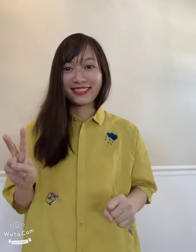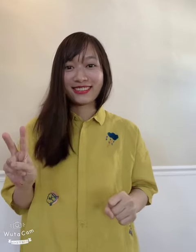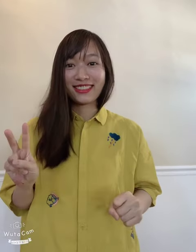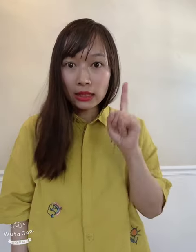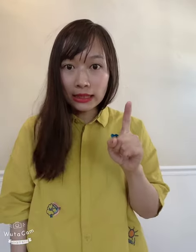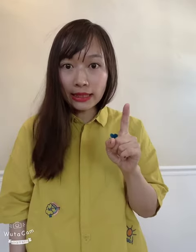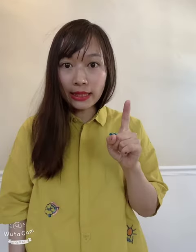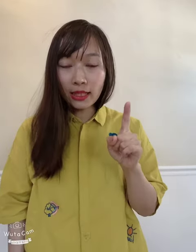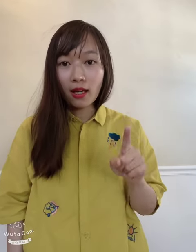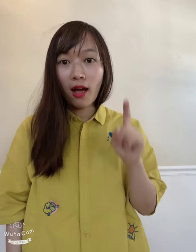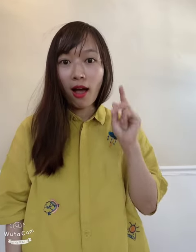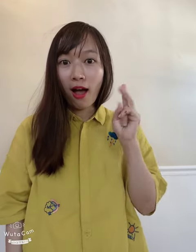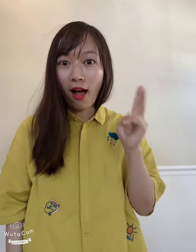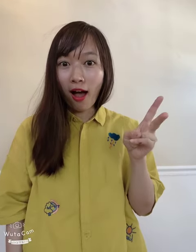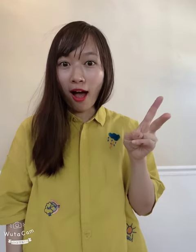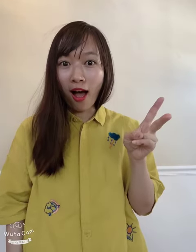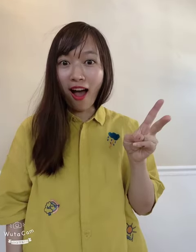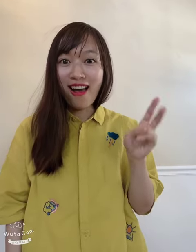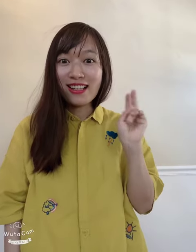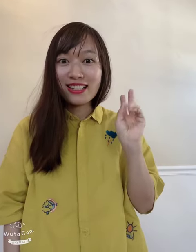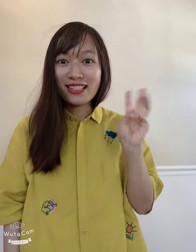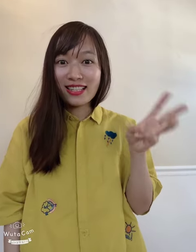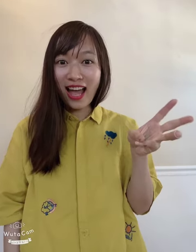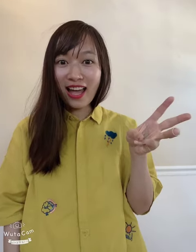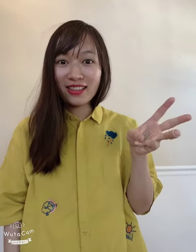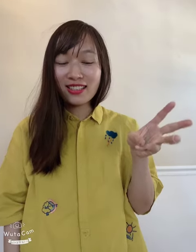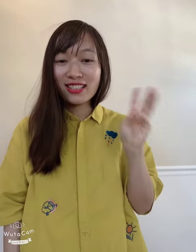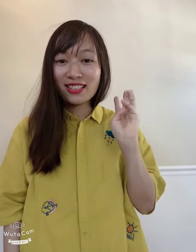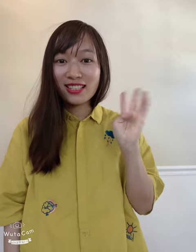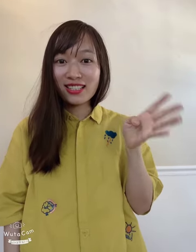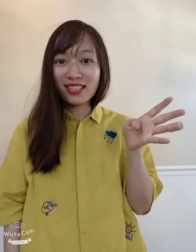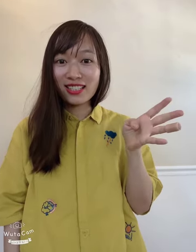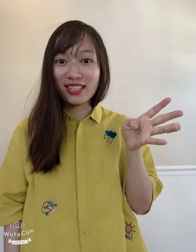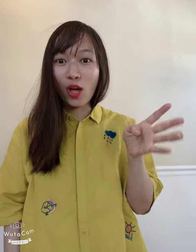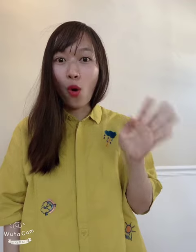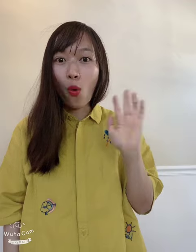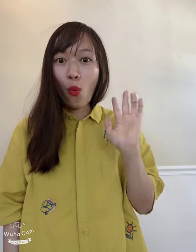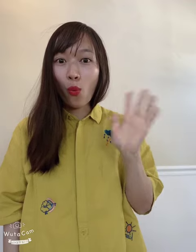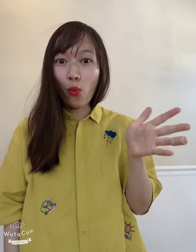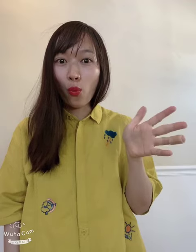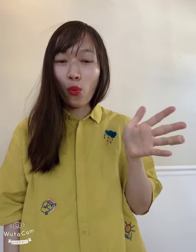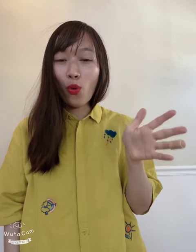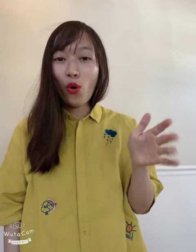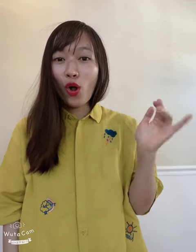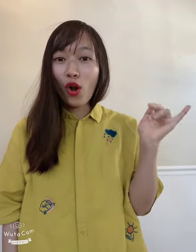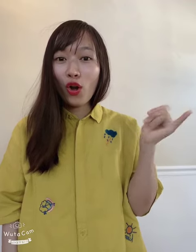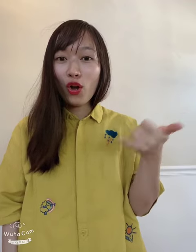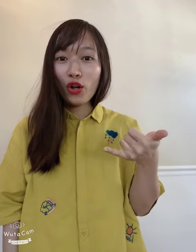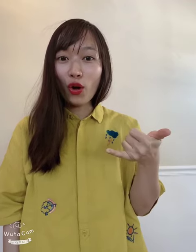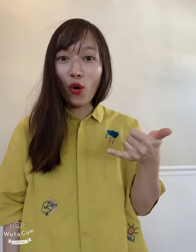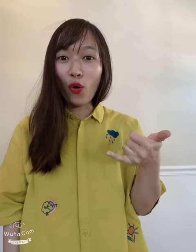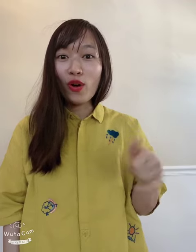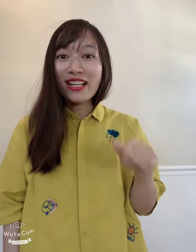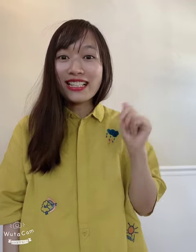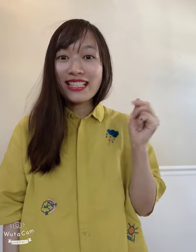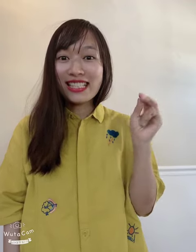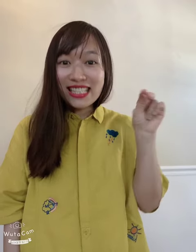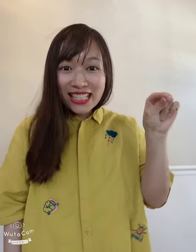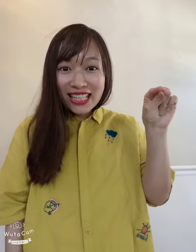1, 2, 3, 4, 5, 6, 7,